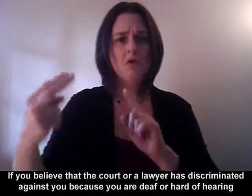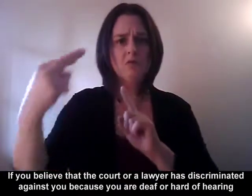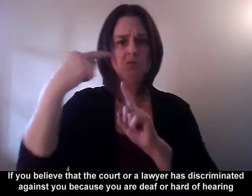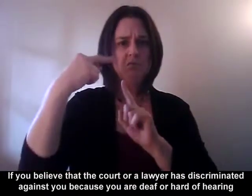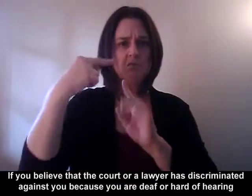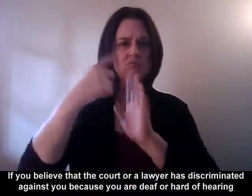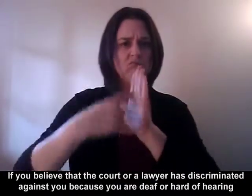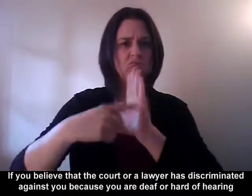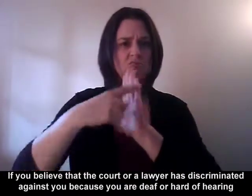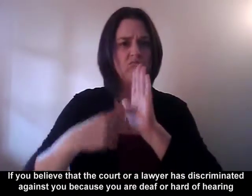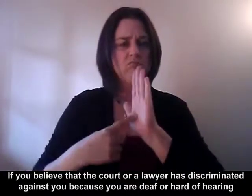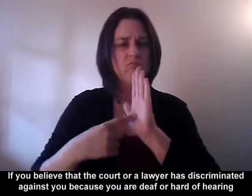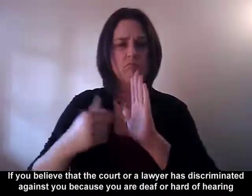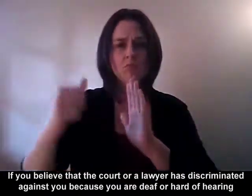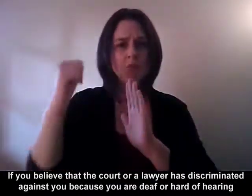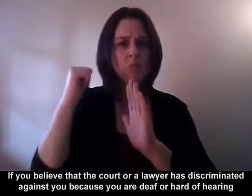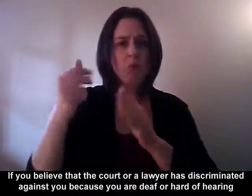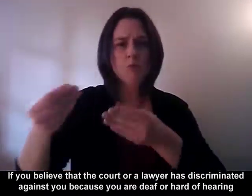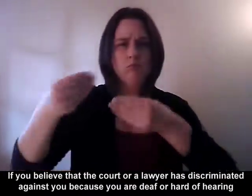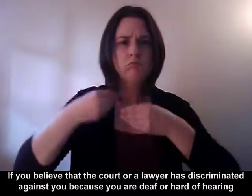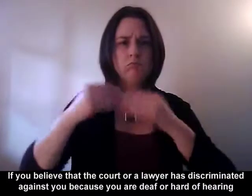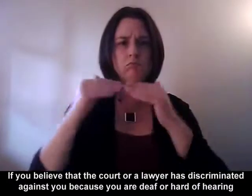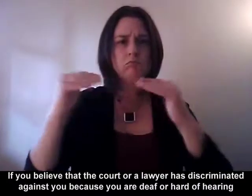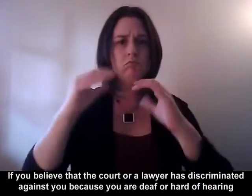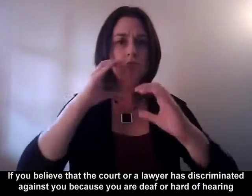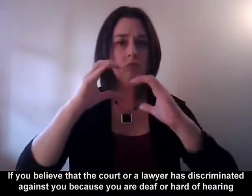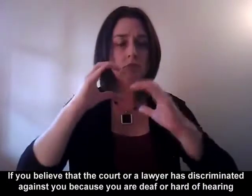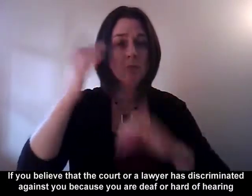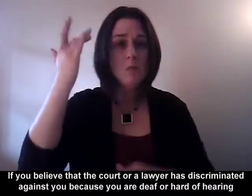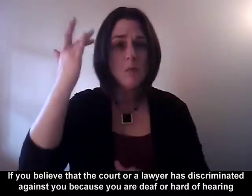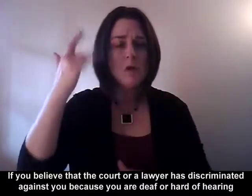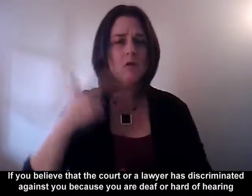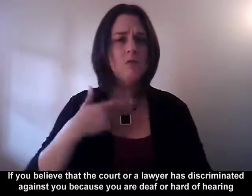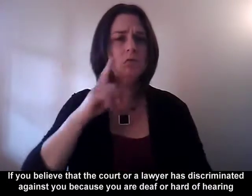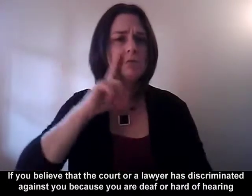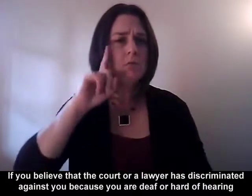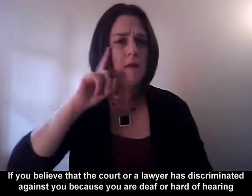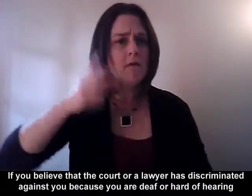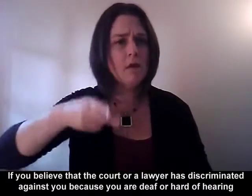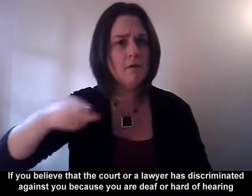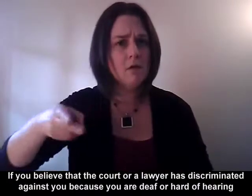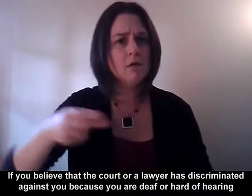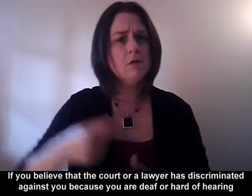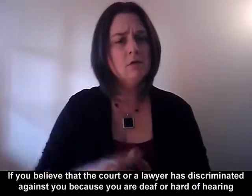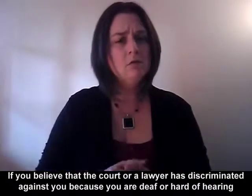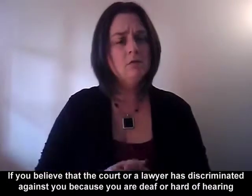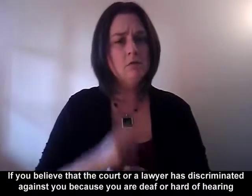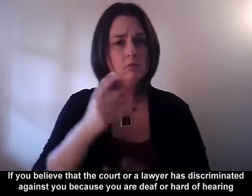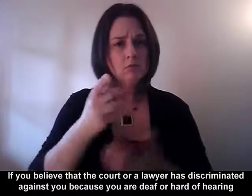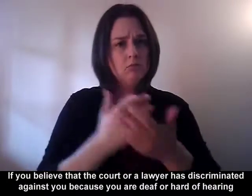If you believe that the court or a lawyer has discriminated against you because you are deaf or hard of hearing,